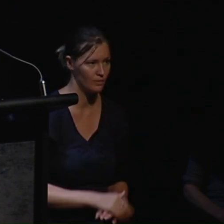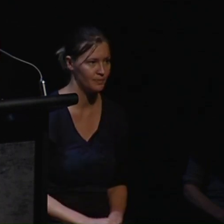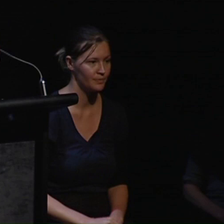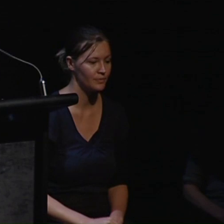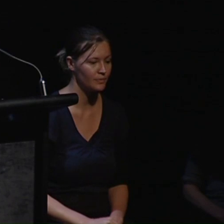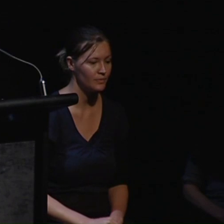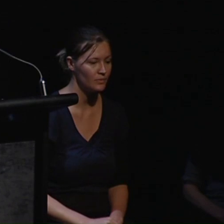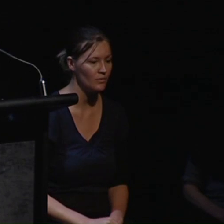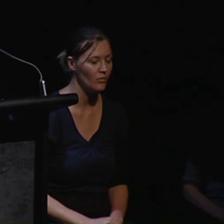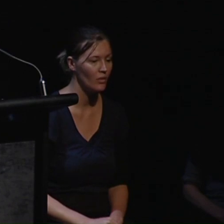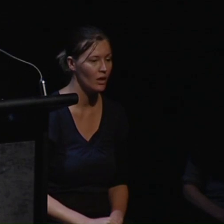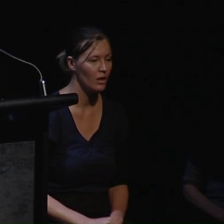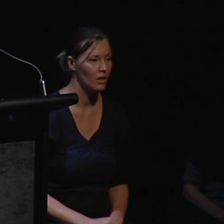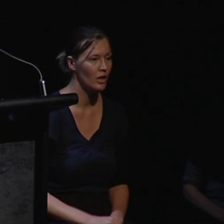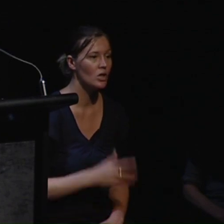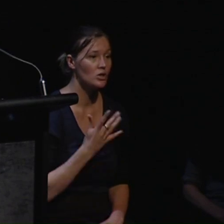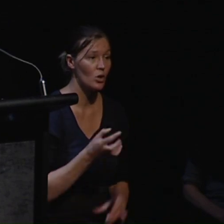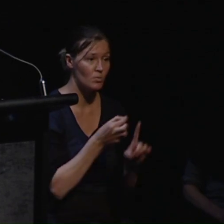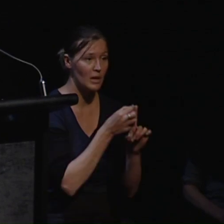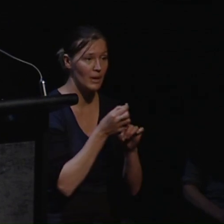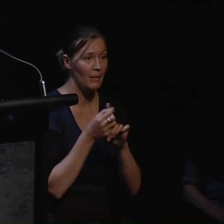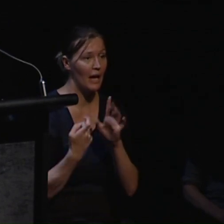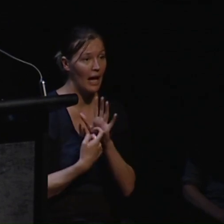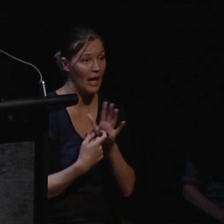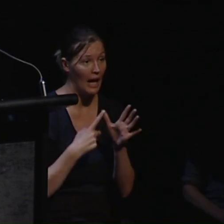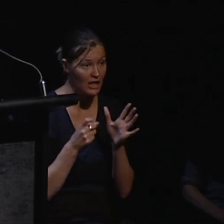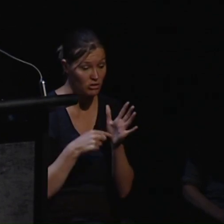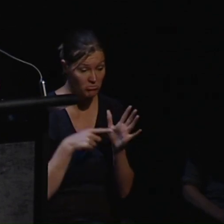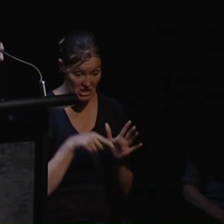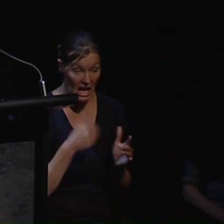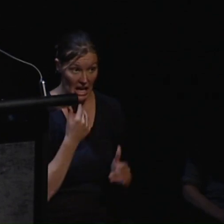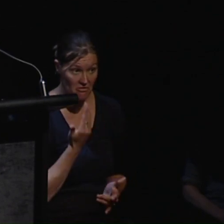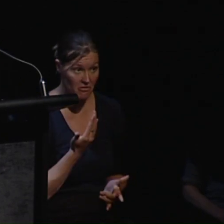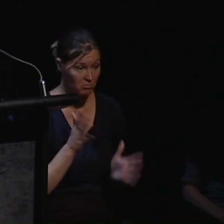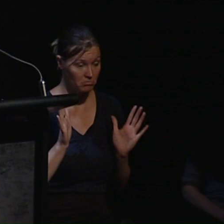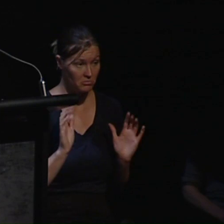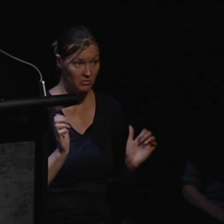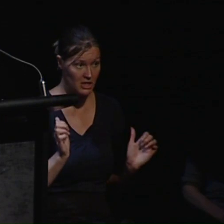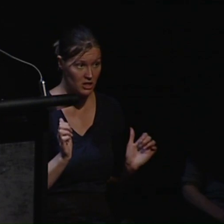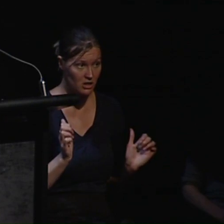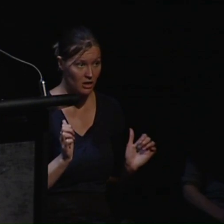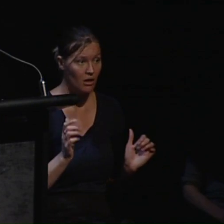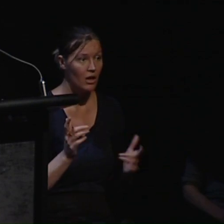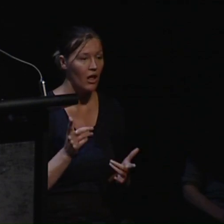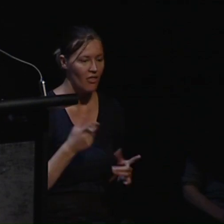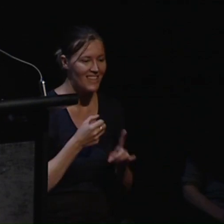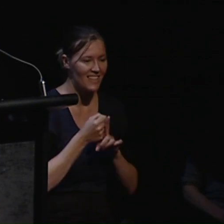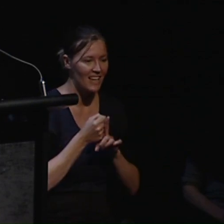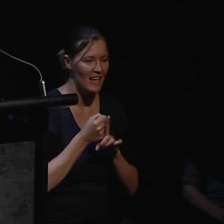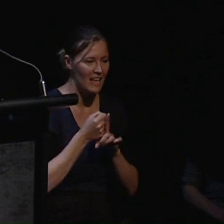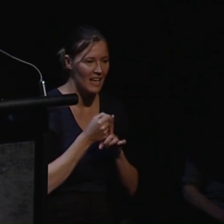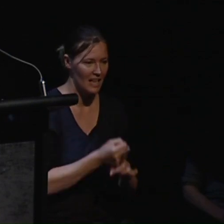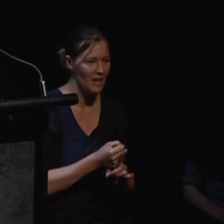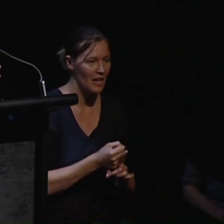So the question is is the Triple PR Act enough? Certainly its emphasis on least and briefest